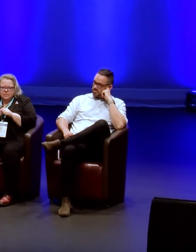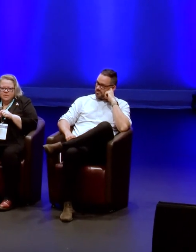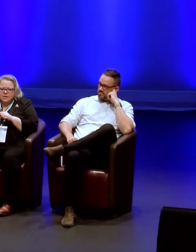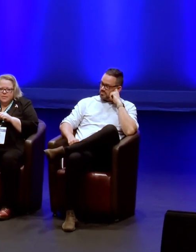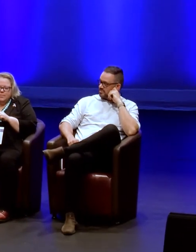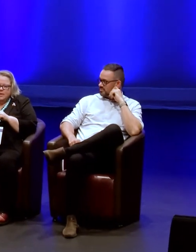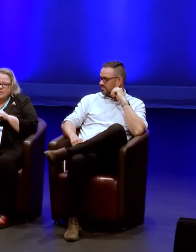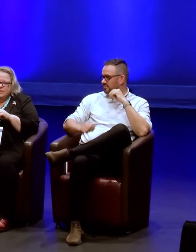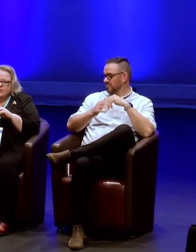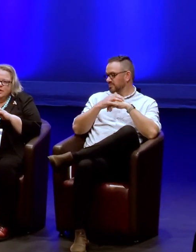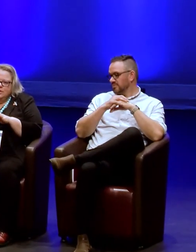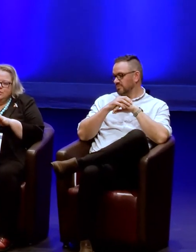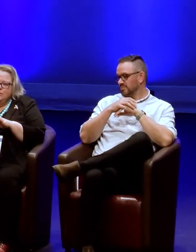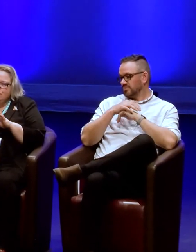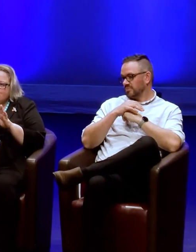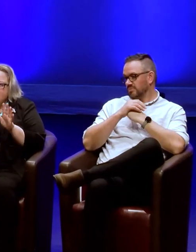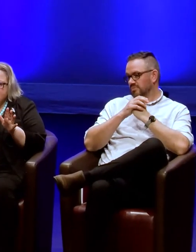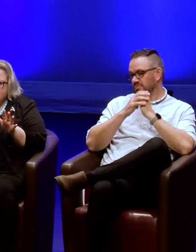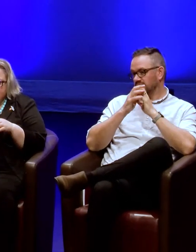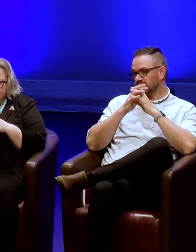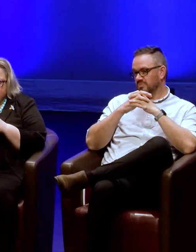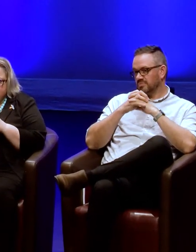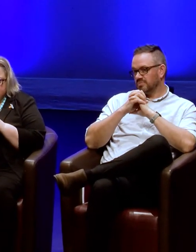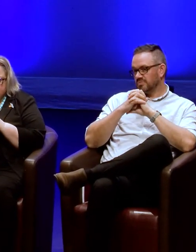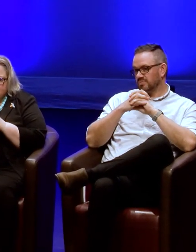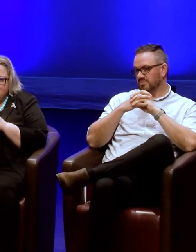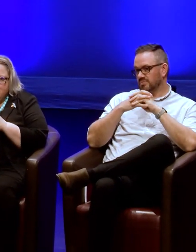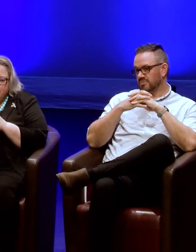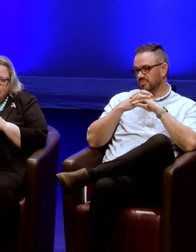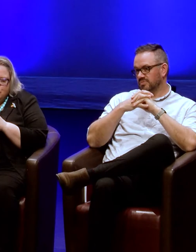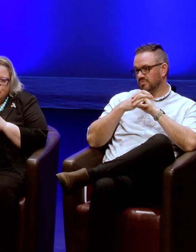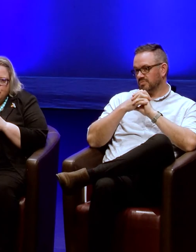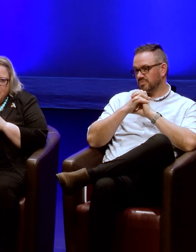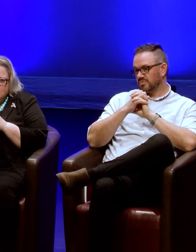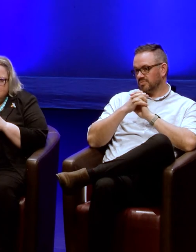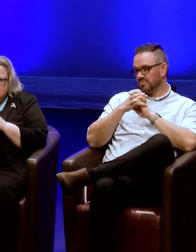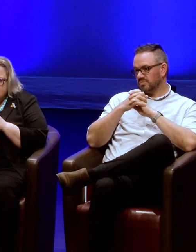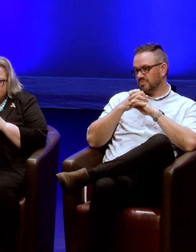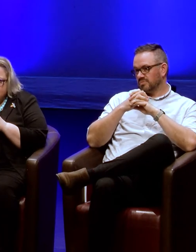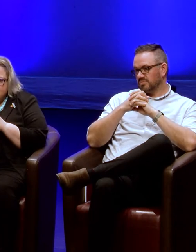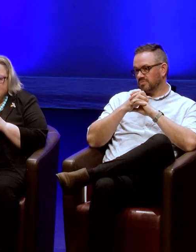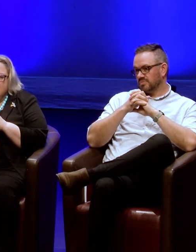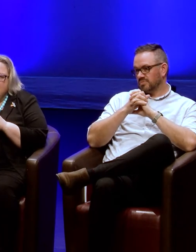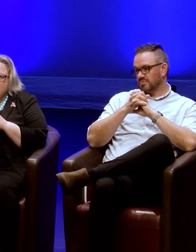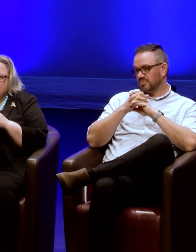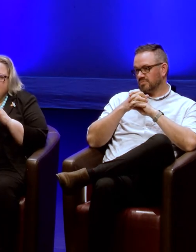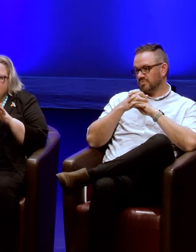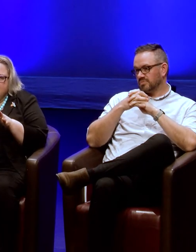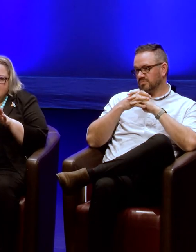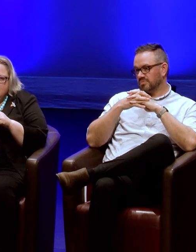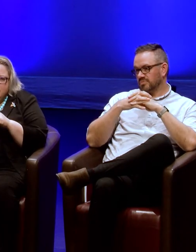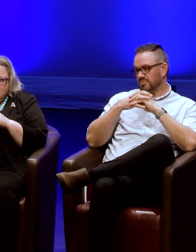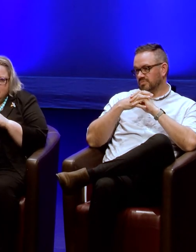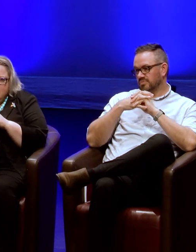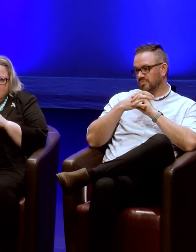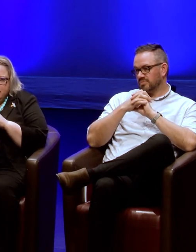memes. Um, and there's this huge array of group, Facebook group admin memes about, um,